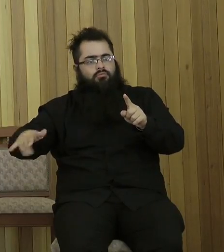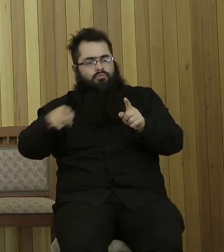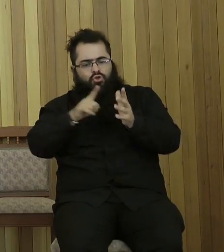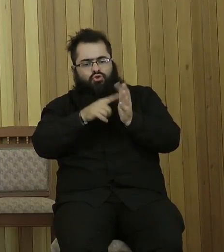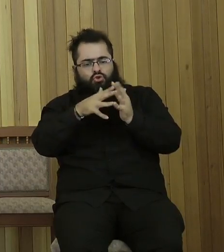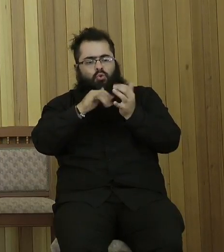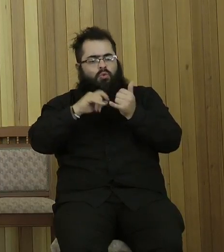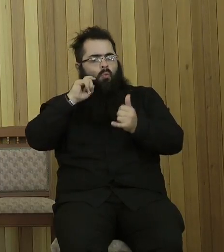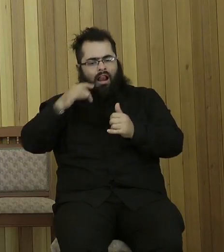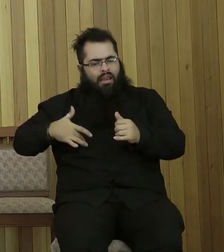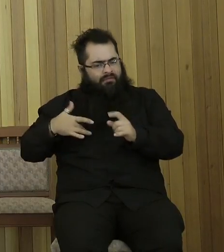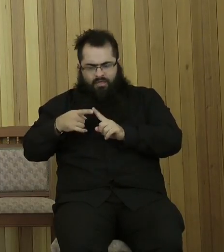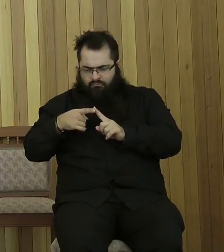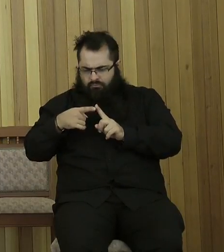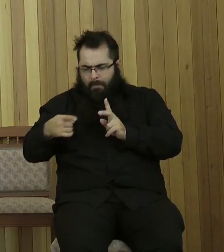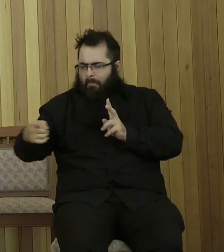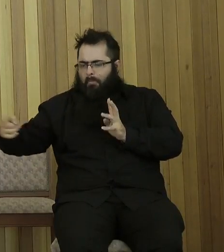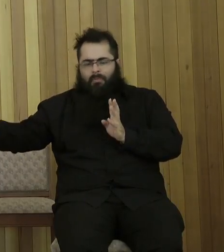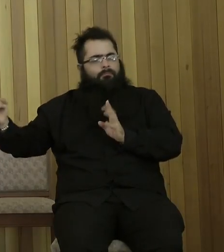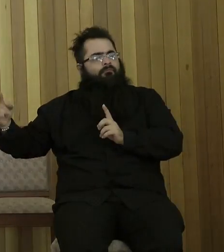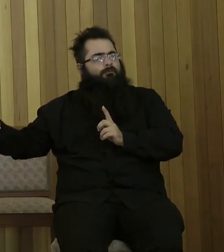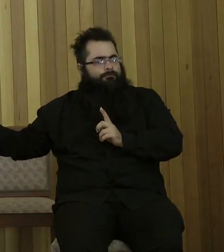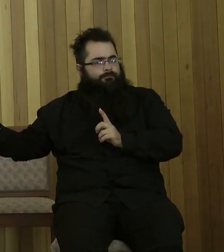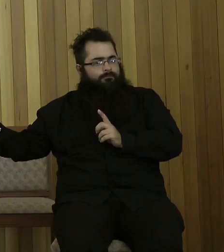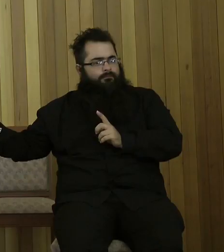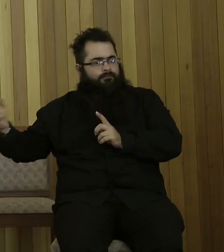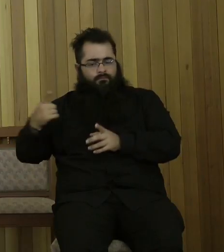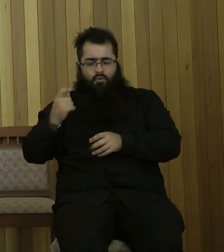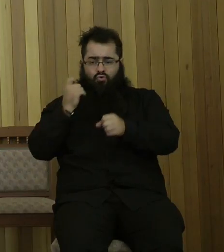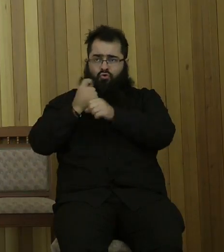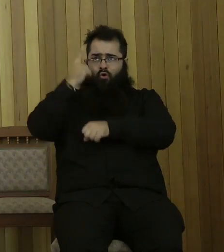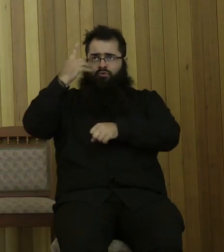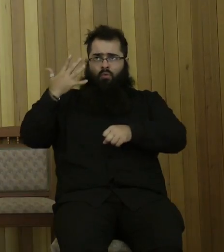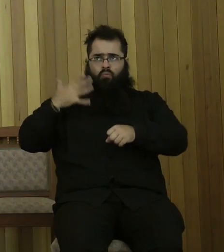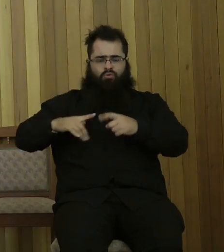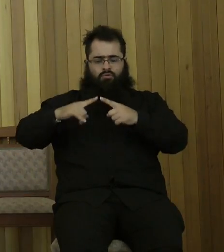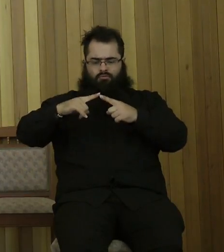a God that wishes to have an everlasting contract with his people. and I do know that everlasting.